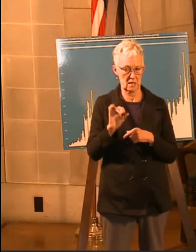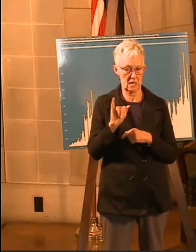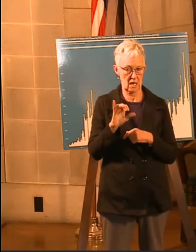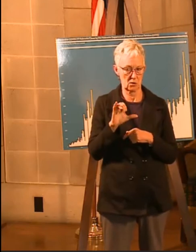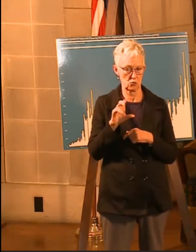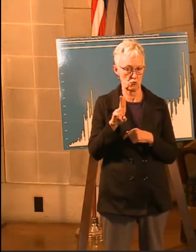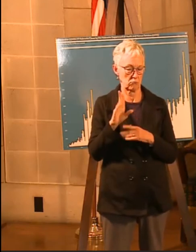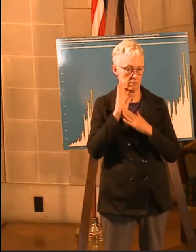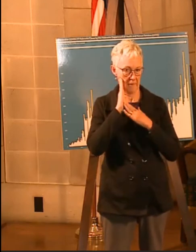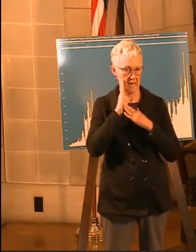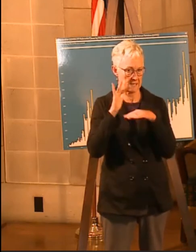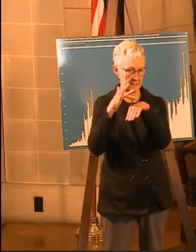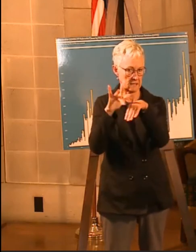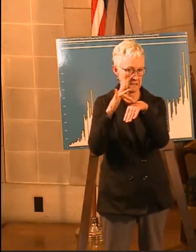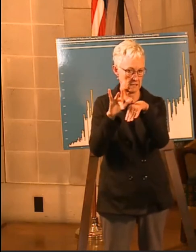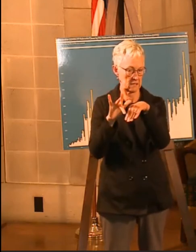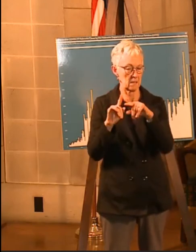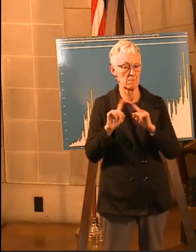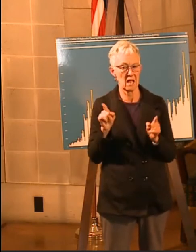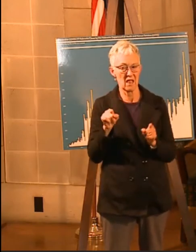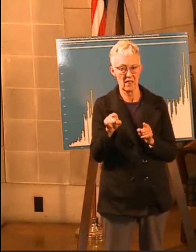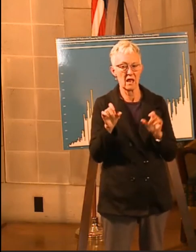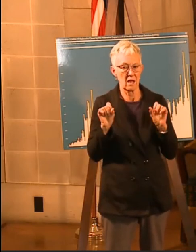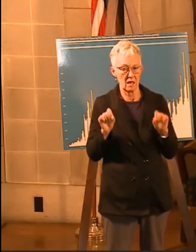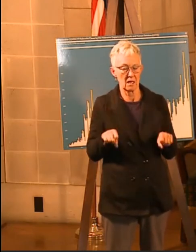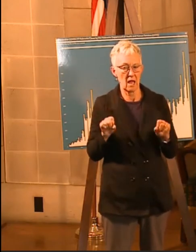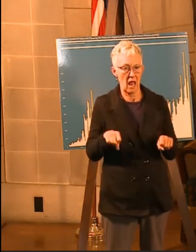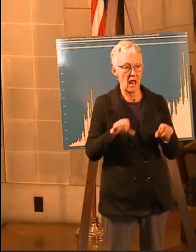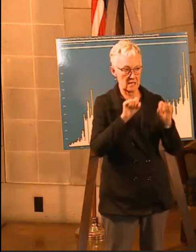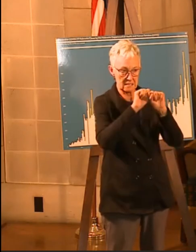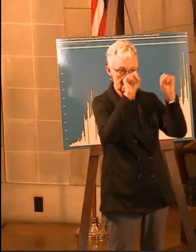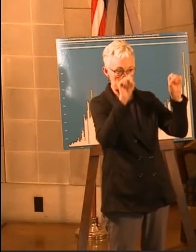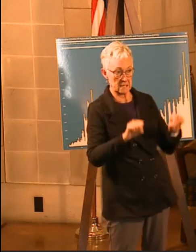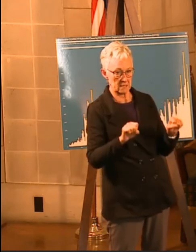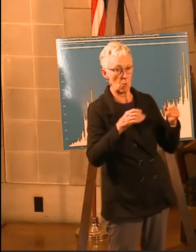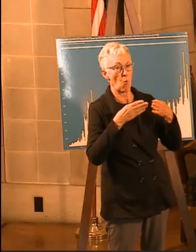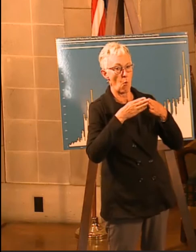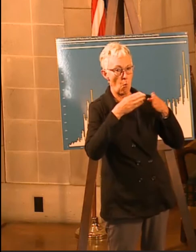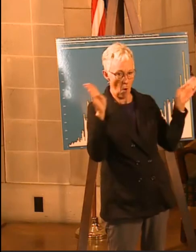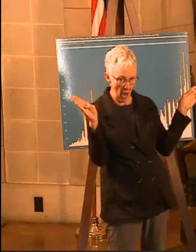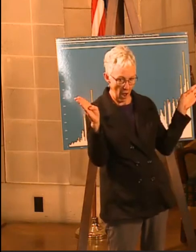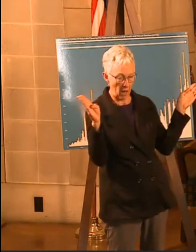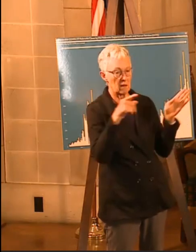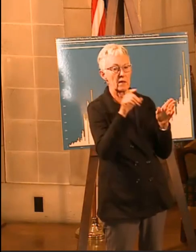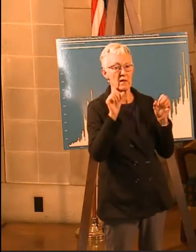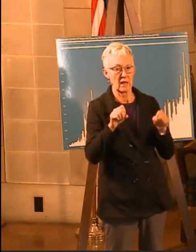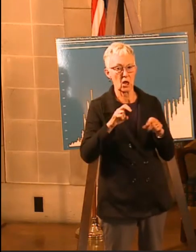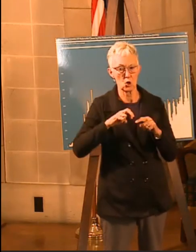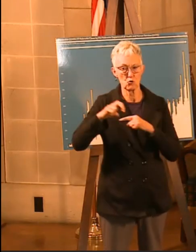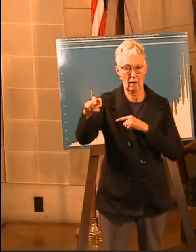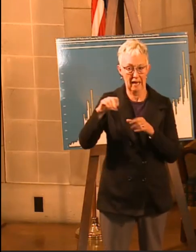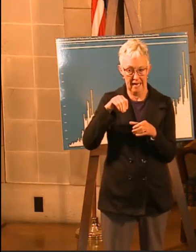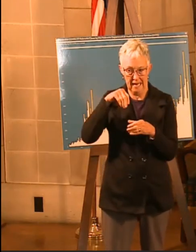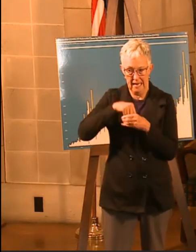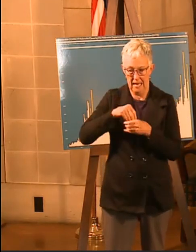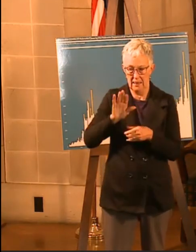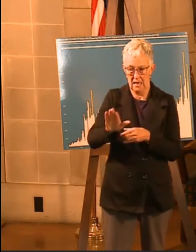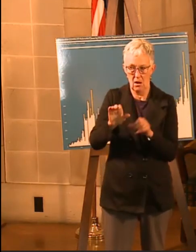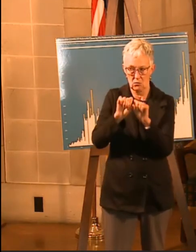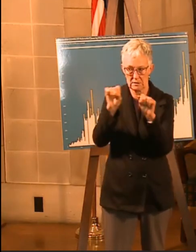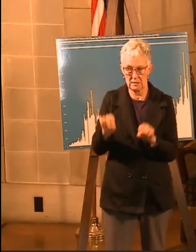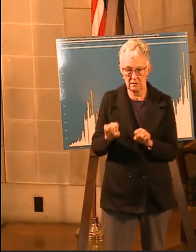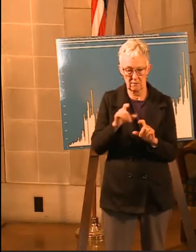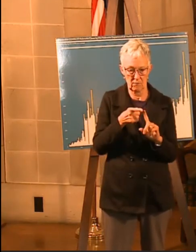but it will be able to be system-wide so they could transfer within systems to go ahead and meet that